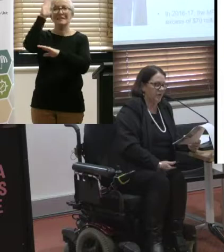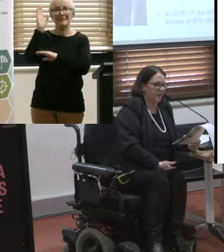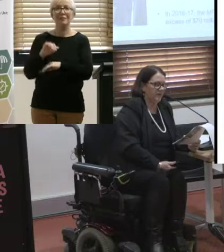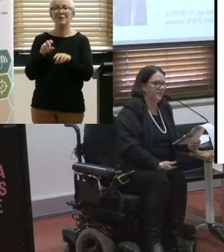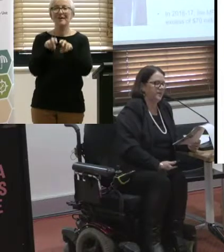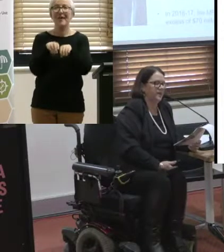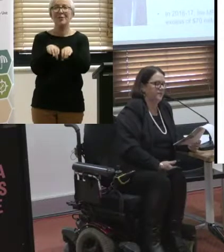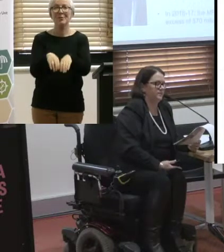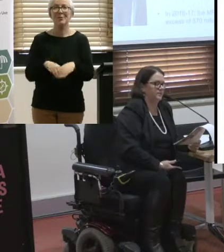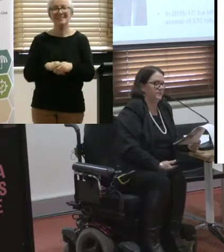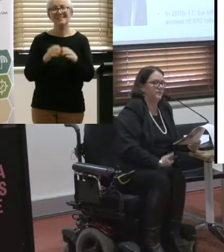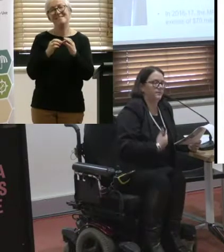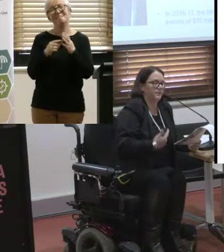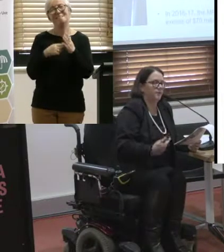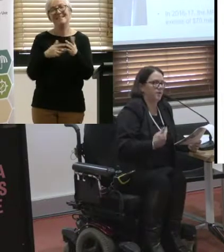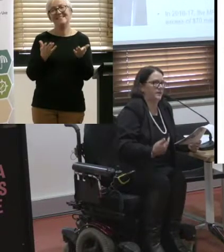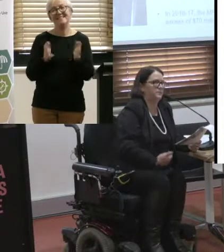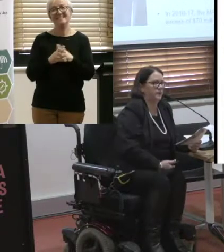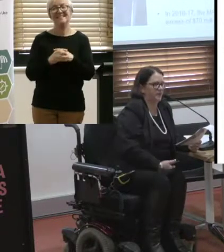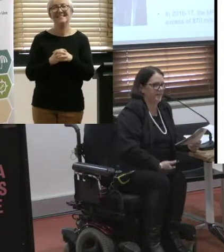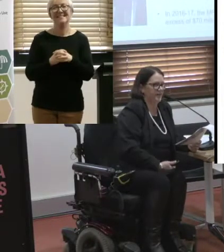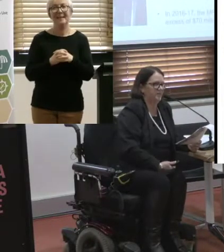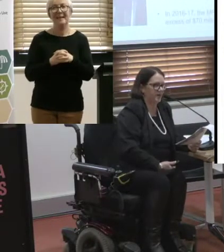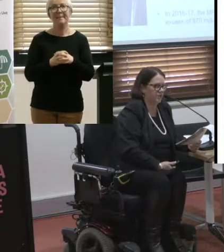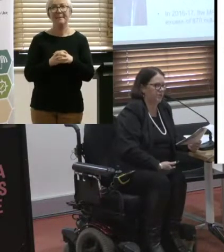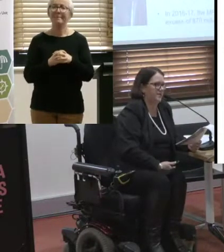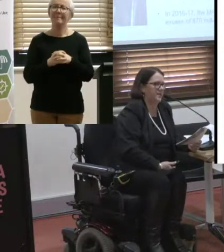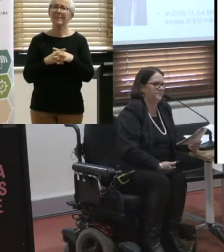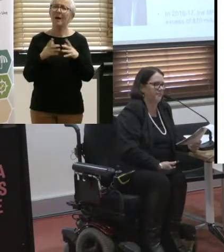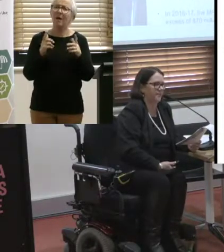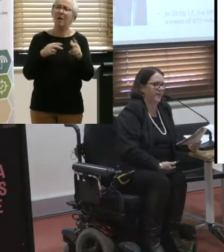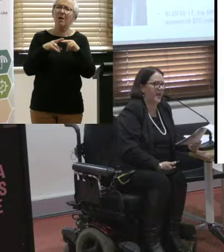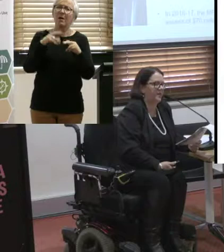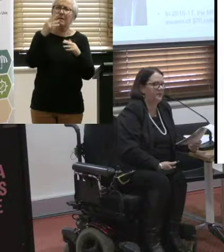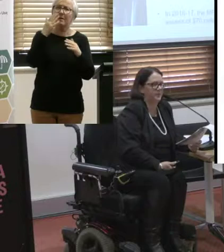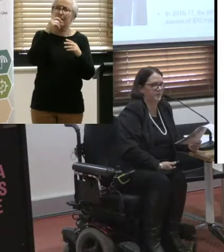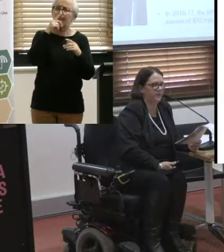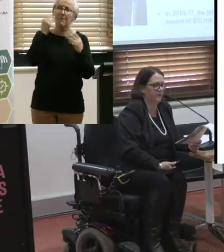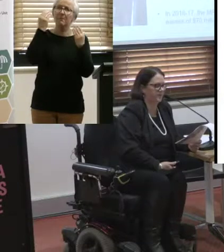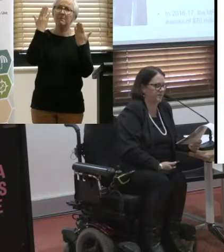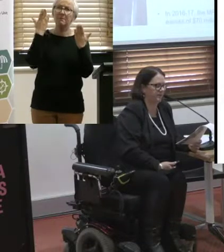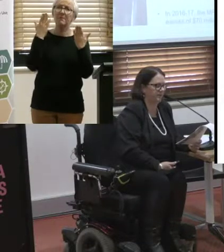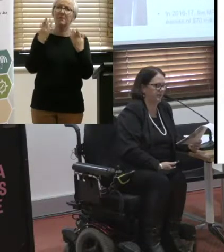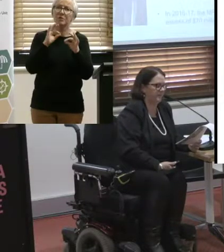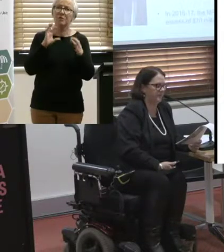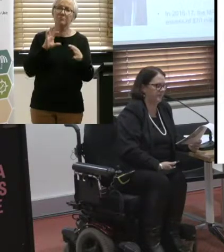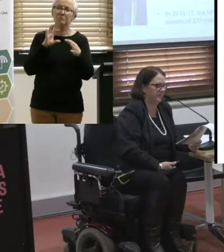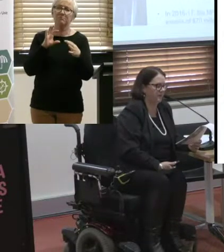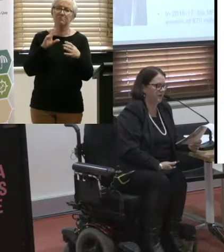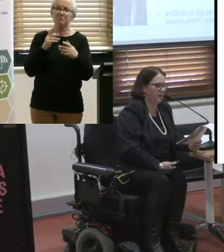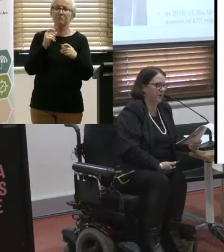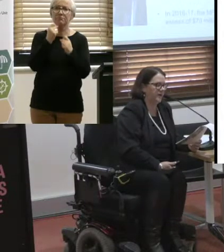So I think that we need to be, a lot of people don't realise how much and how many people are connected to that program.